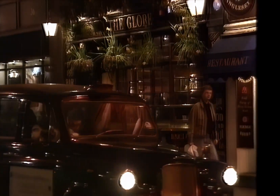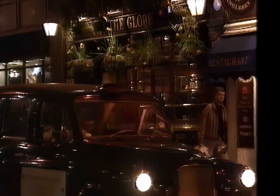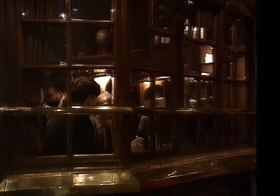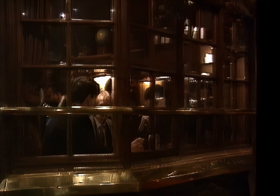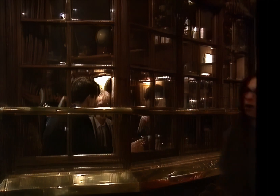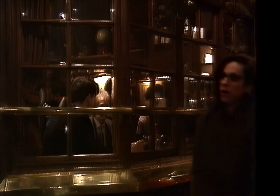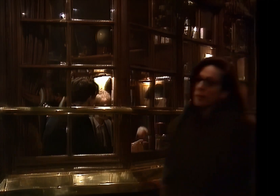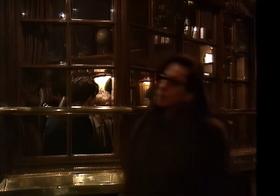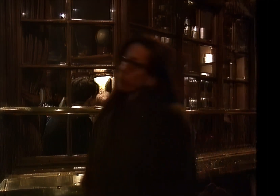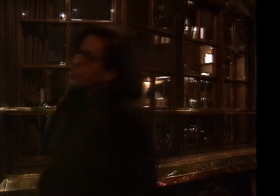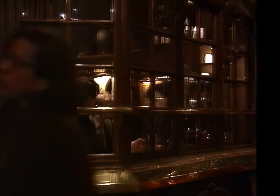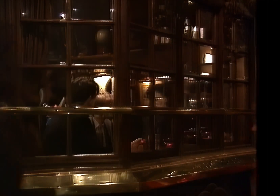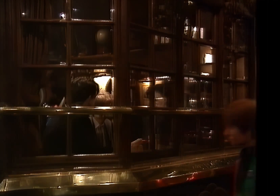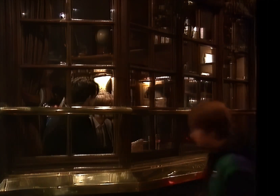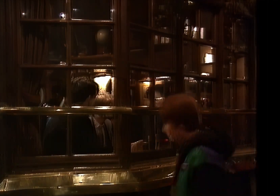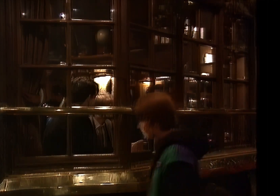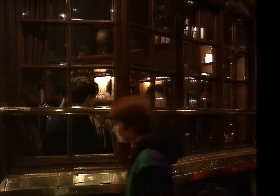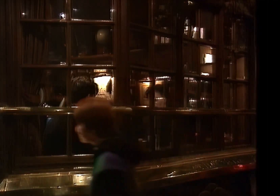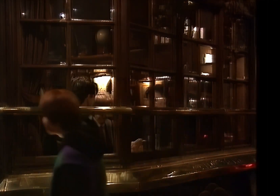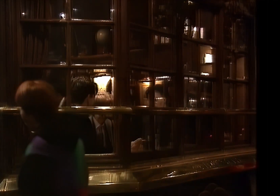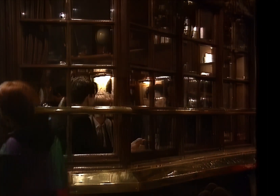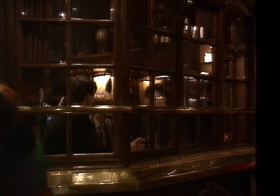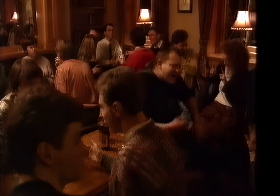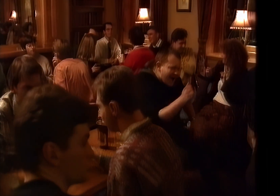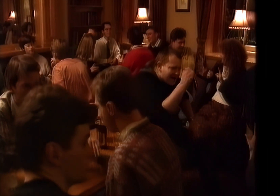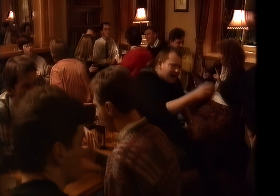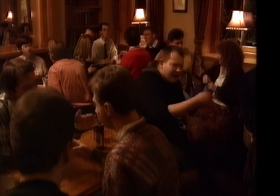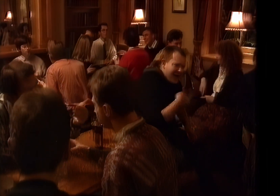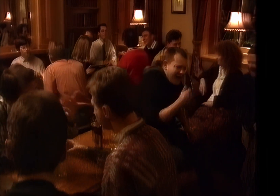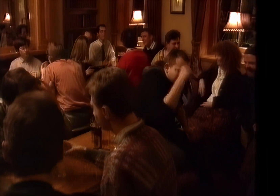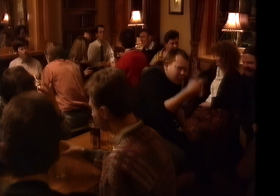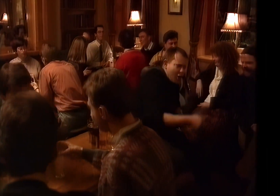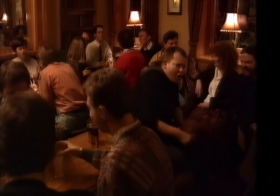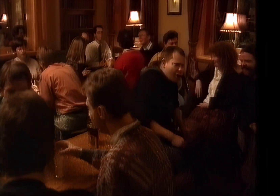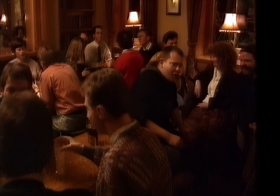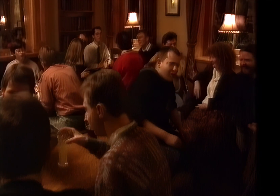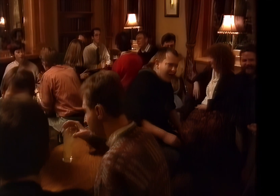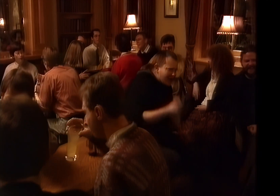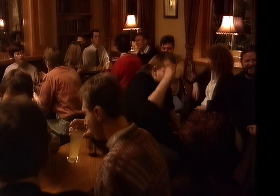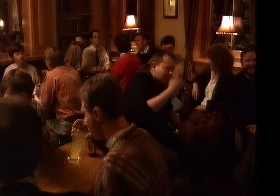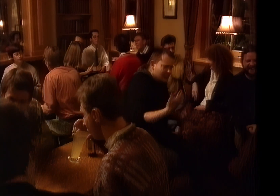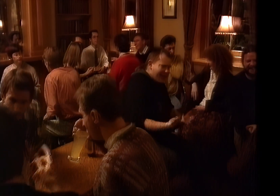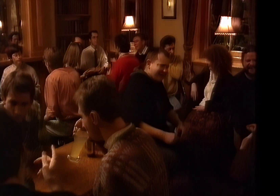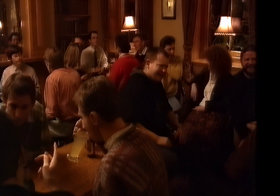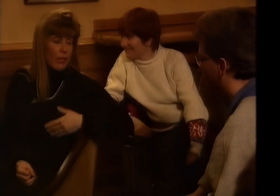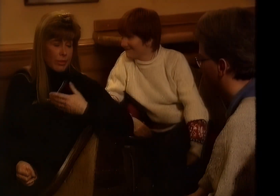something about that